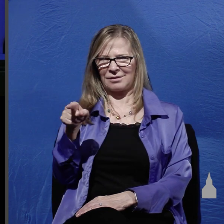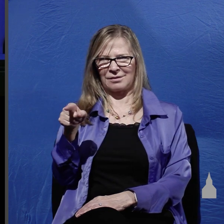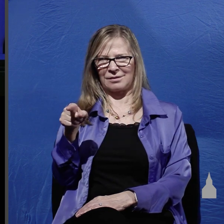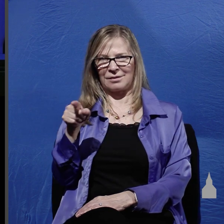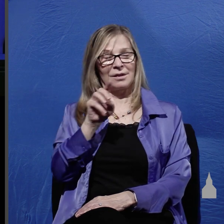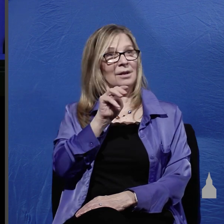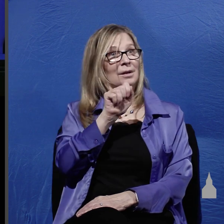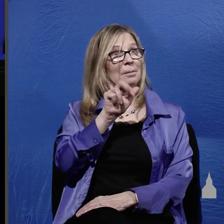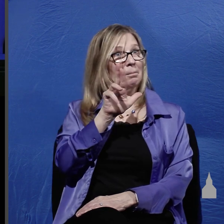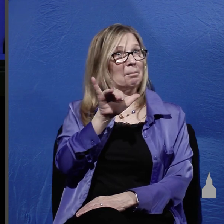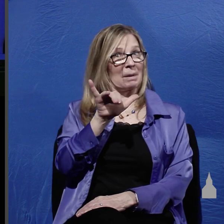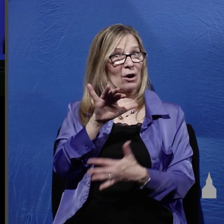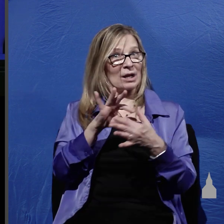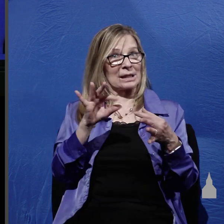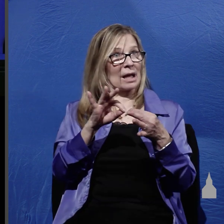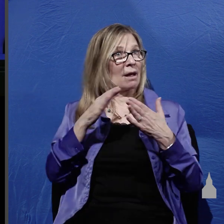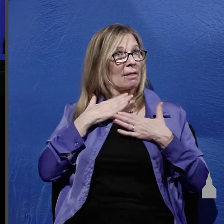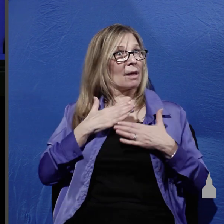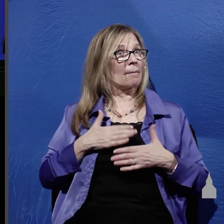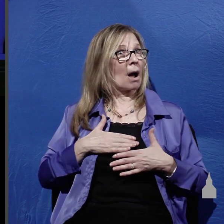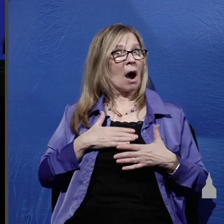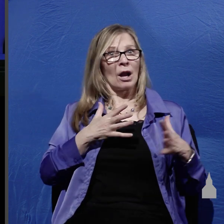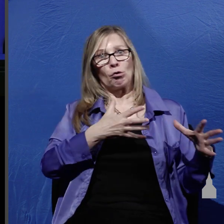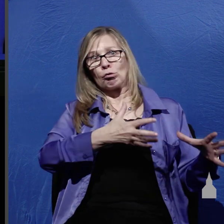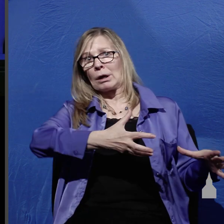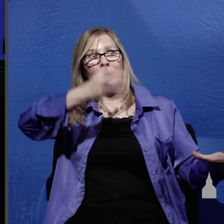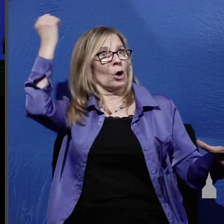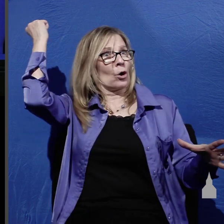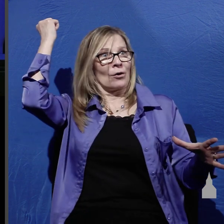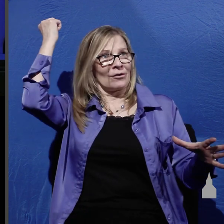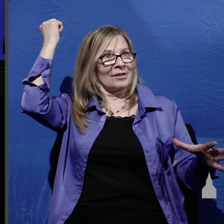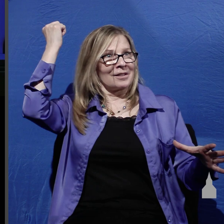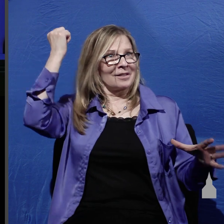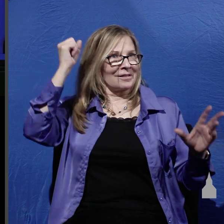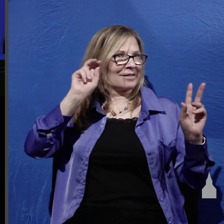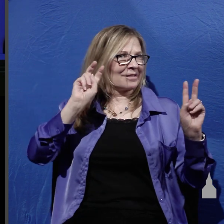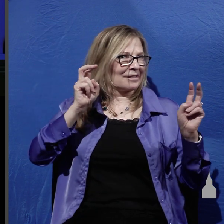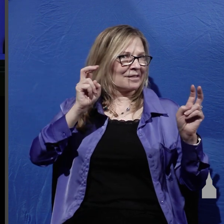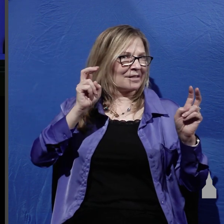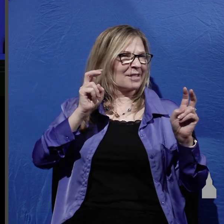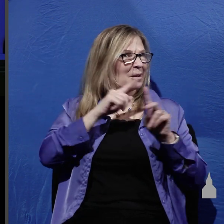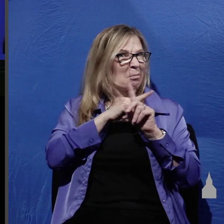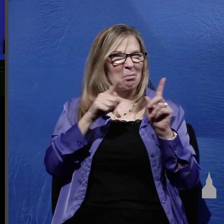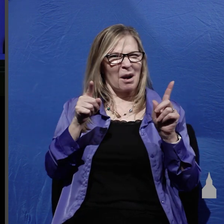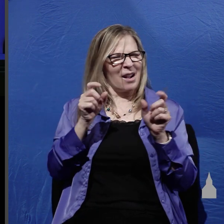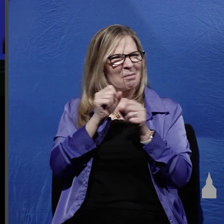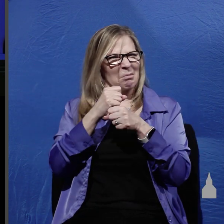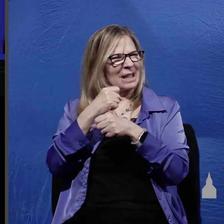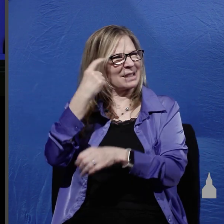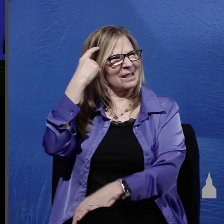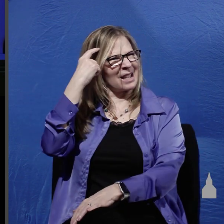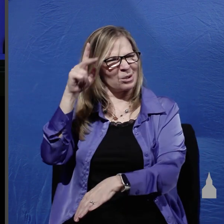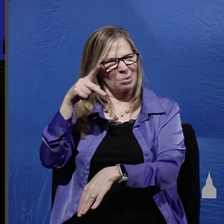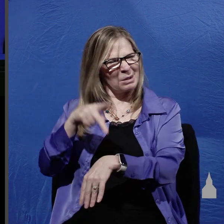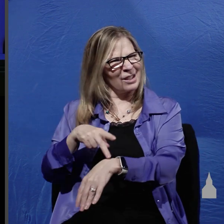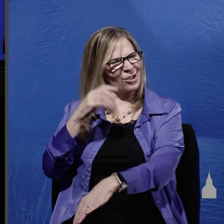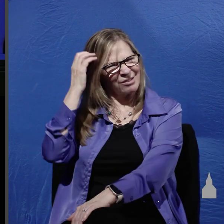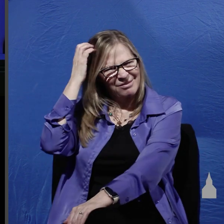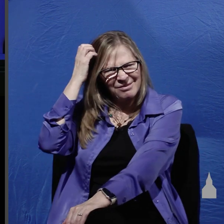Magdalene had said that the body of Jesus had been removed but that didn't make any sense to Peter he must